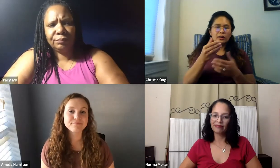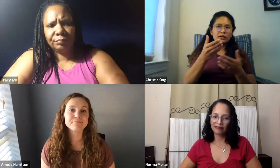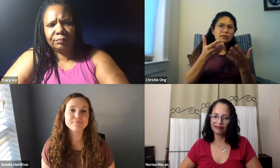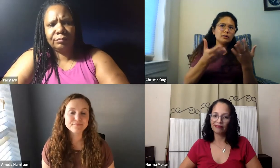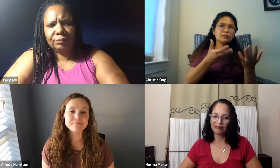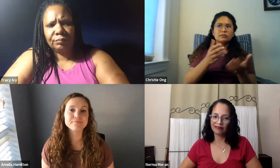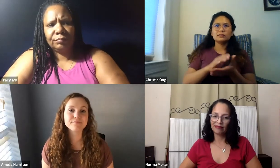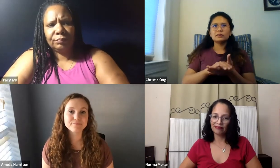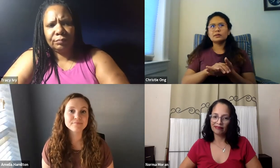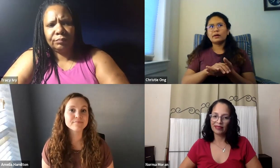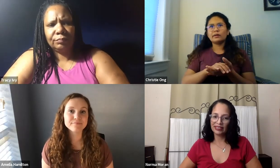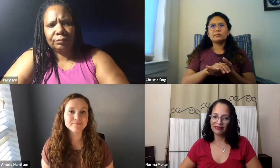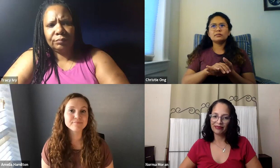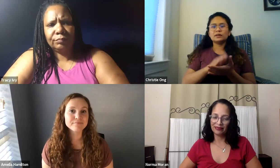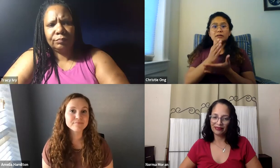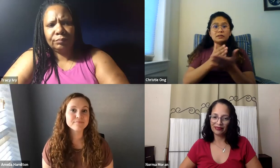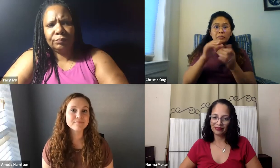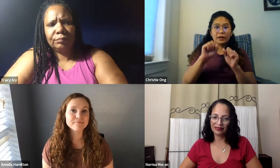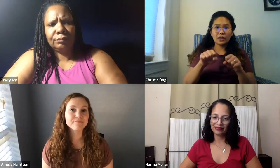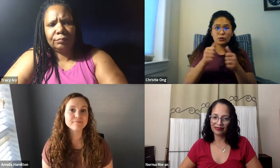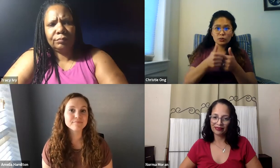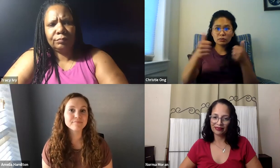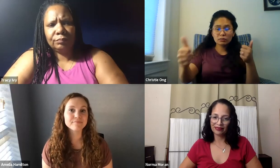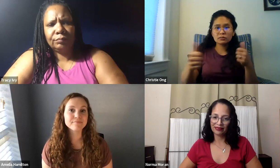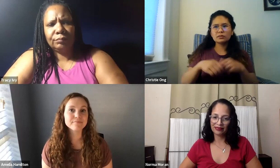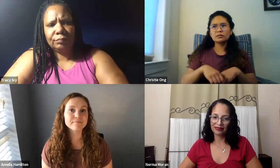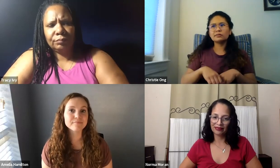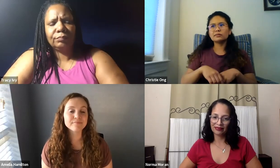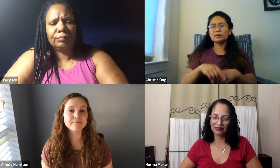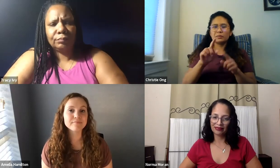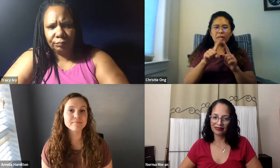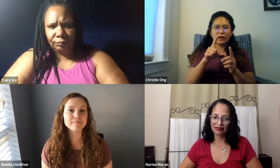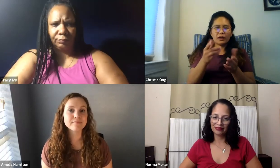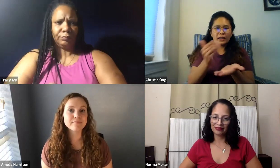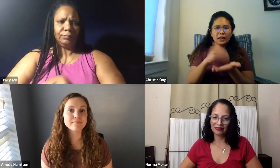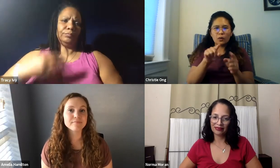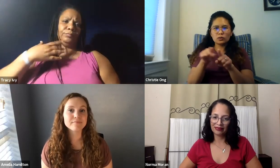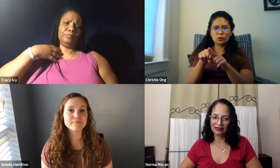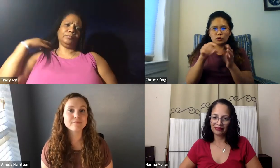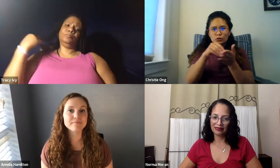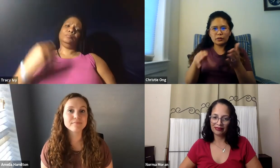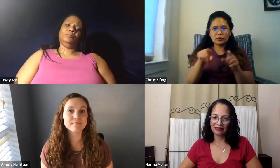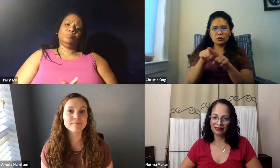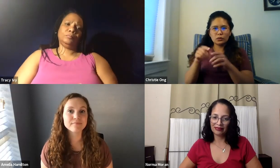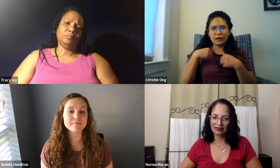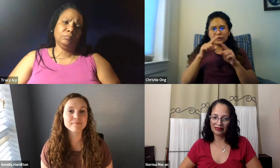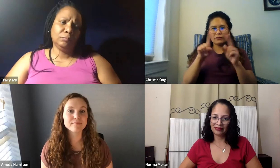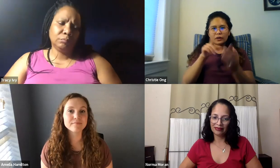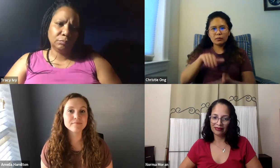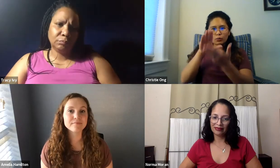things like labs that you can't really do online. And some that you can do remotely. So I think, again, it really goes back to